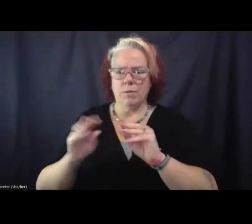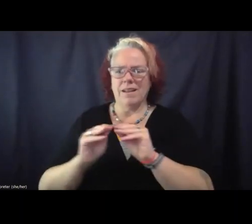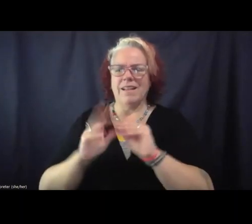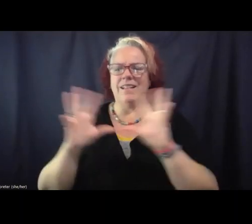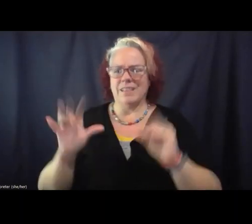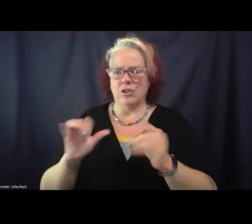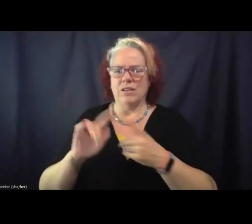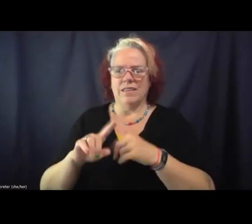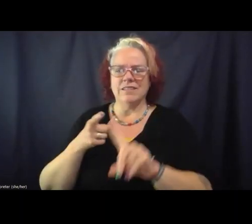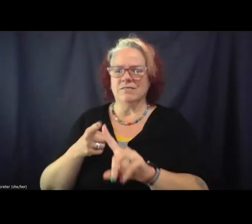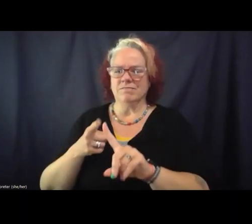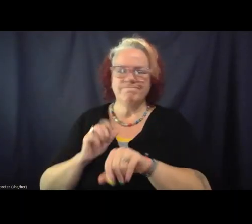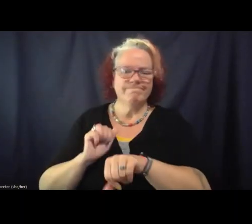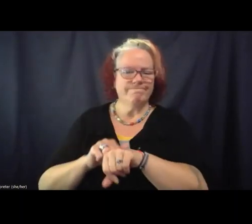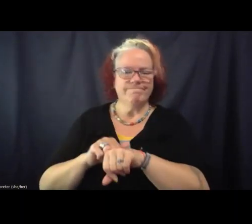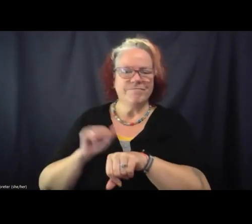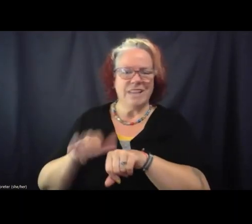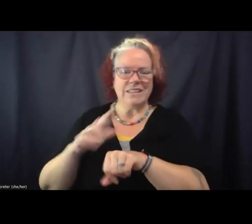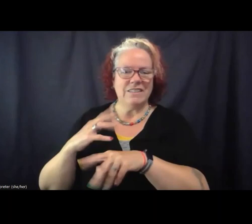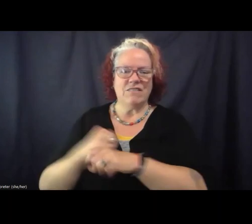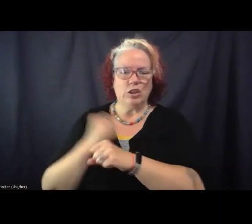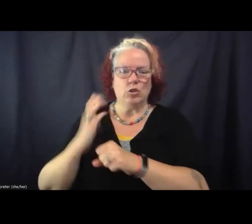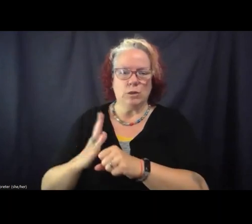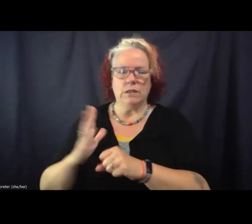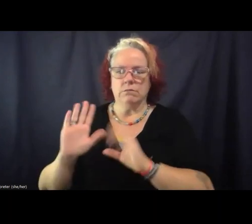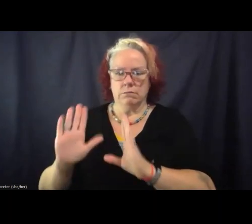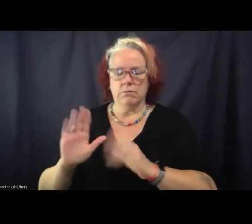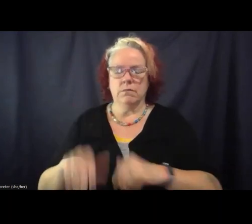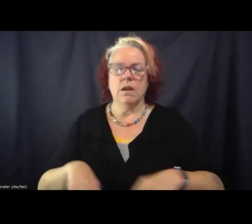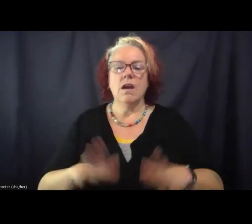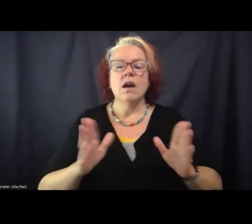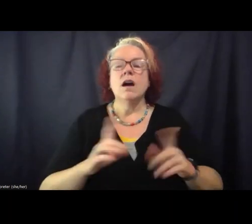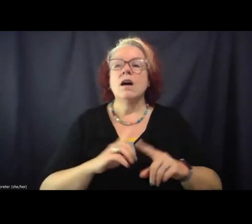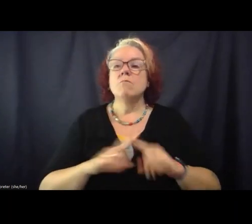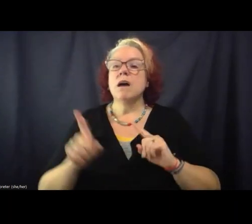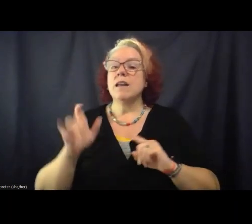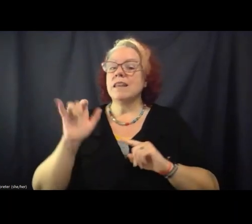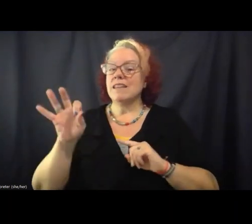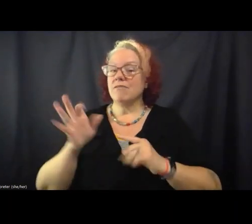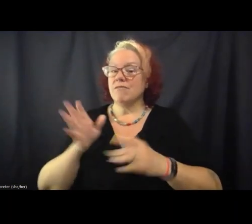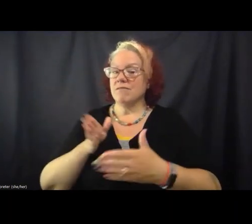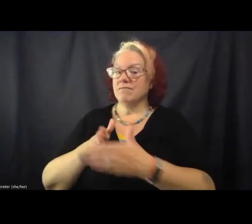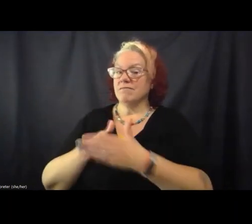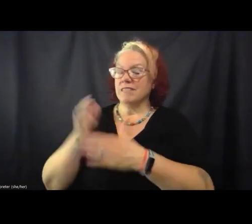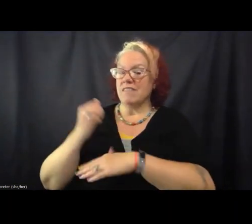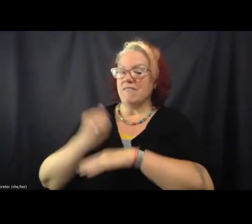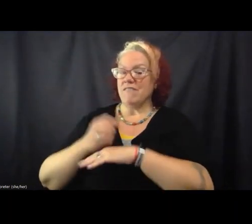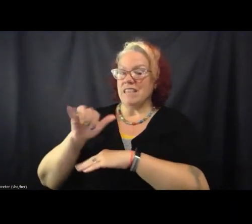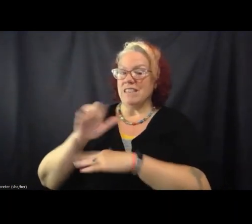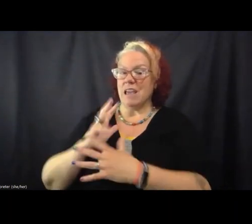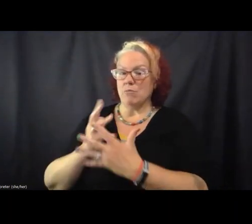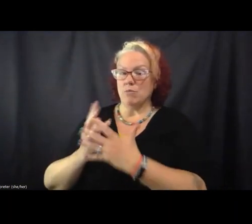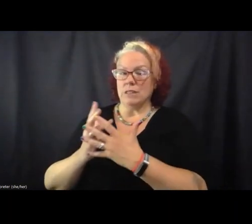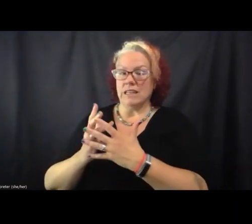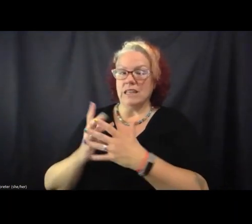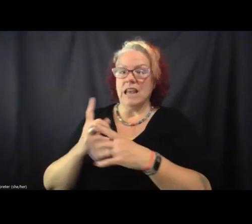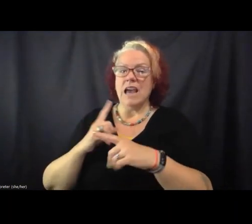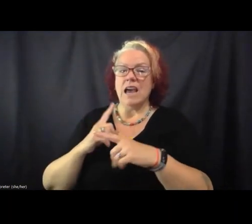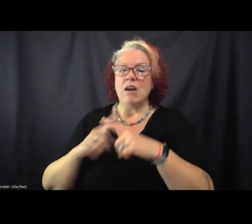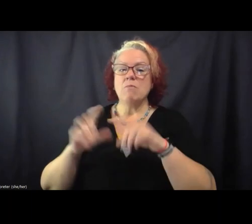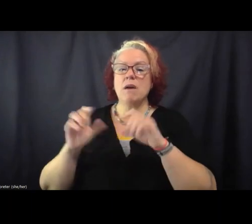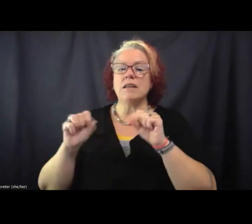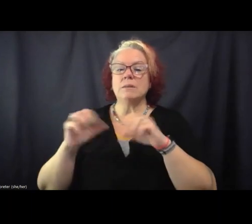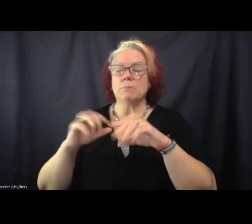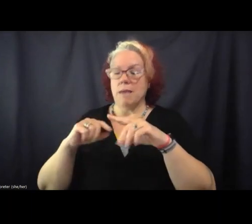those kind of like concrete abolitionist victories, but if that prison is defeated, but let's say capacity is added to a